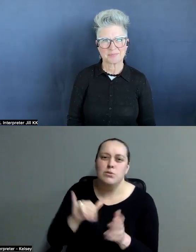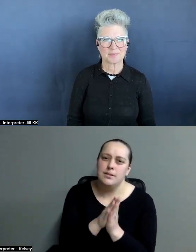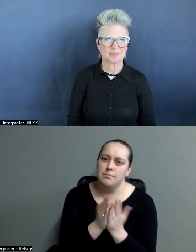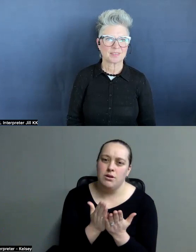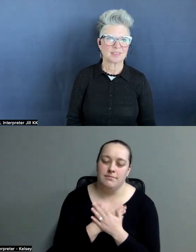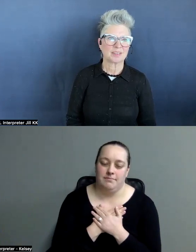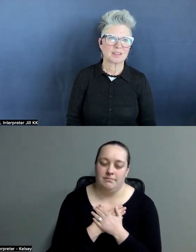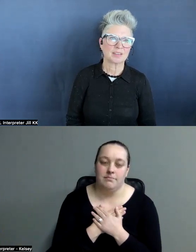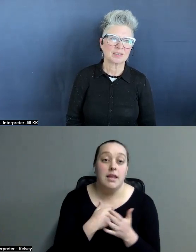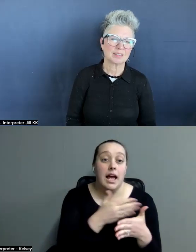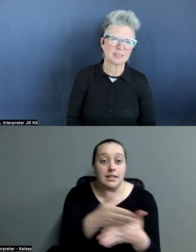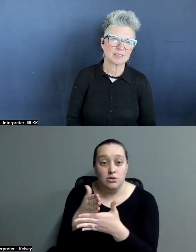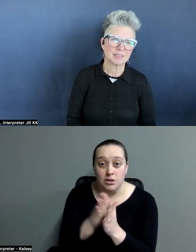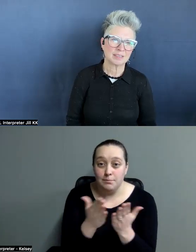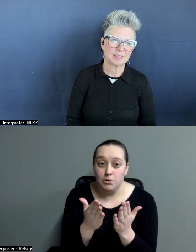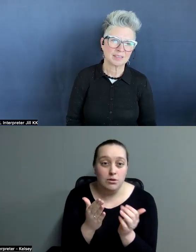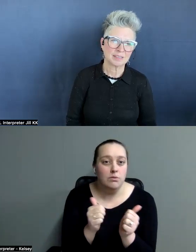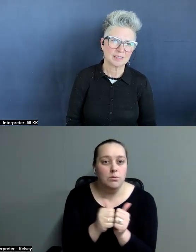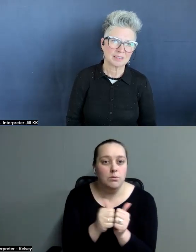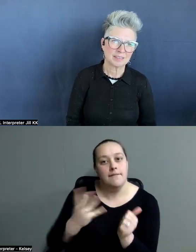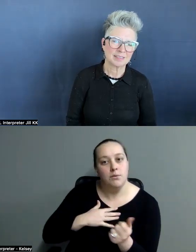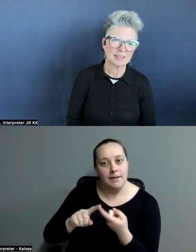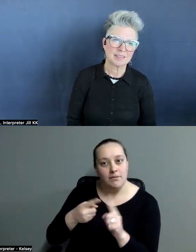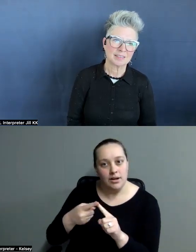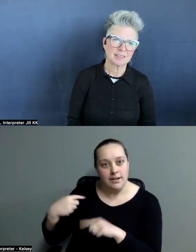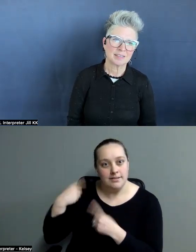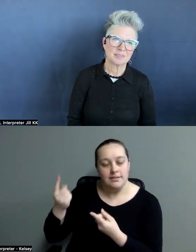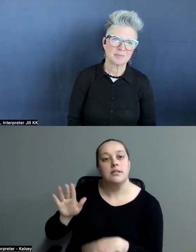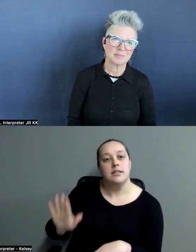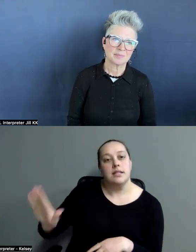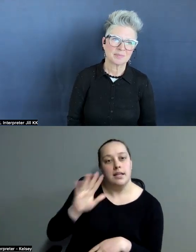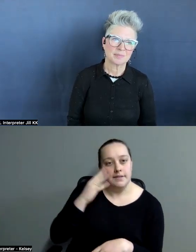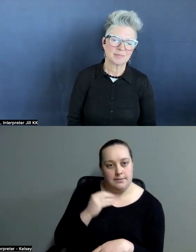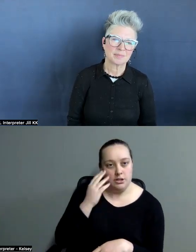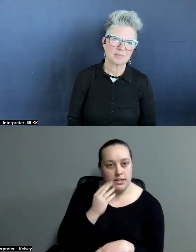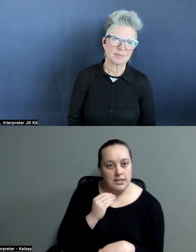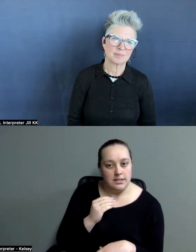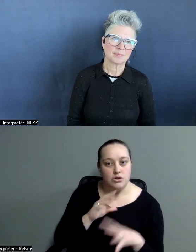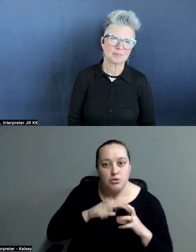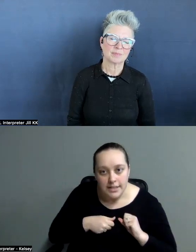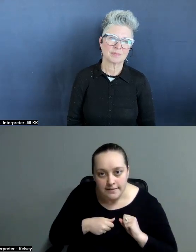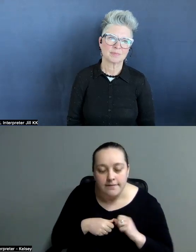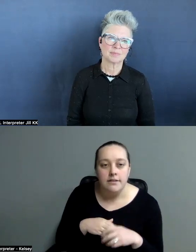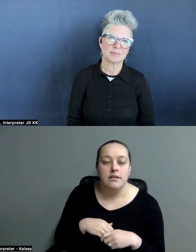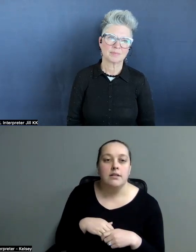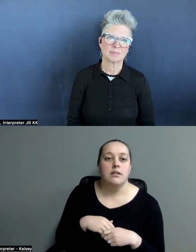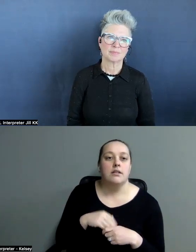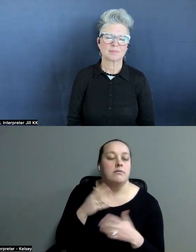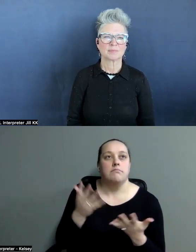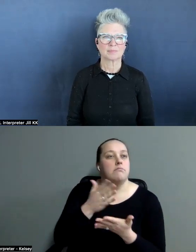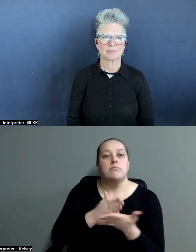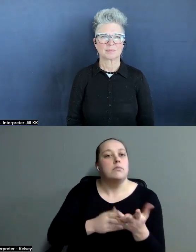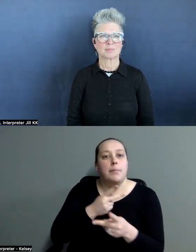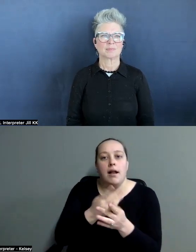share this book with a couple of my friends. Because they have experienced grief or some kind of